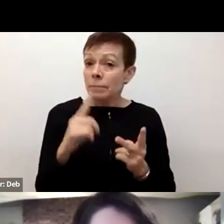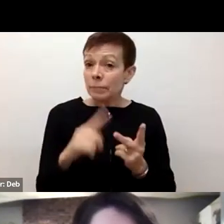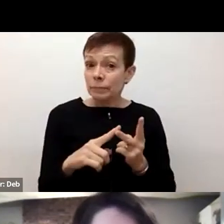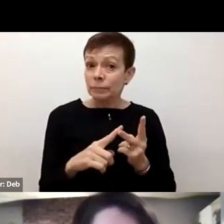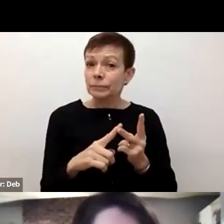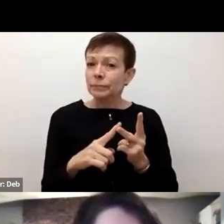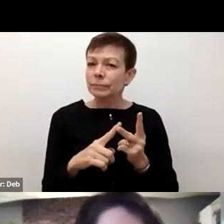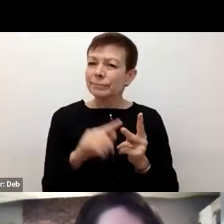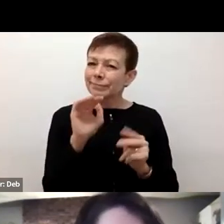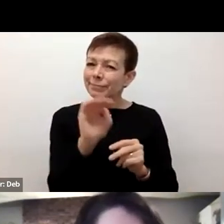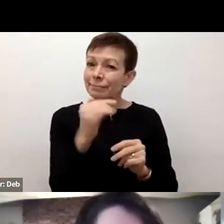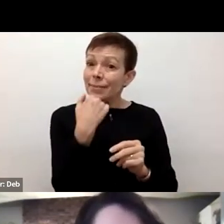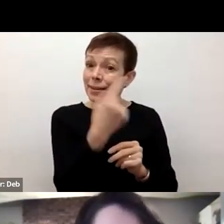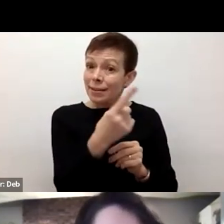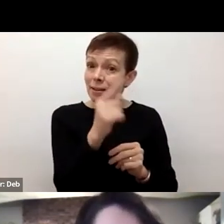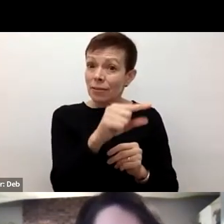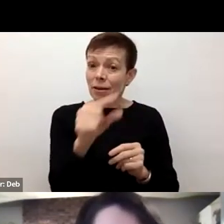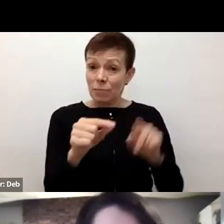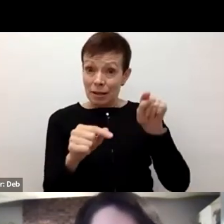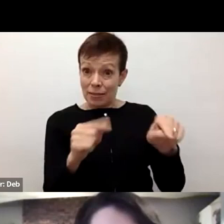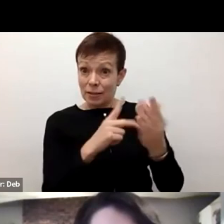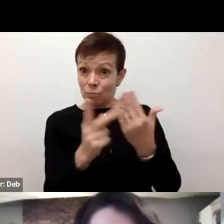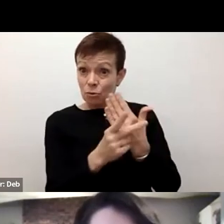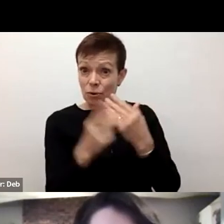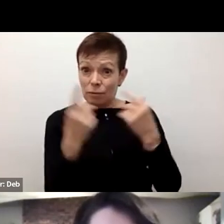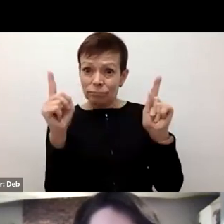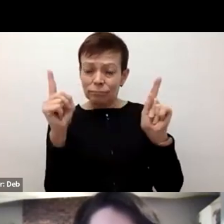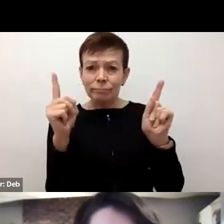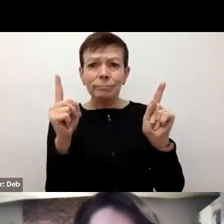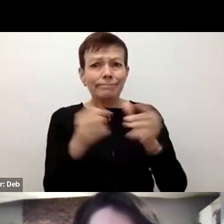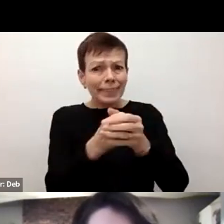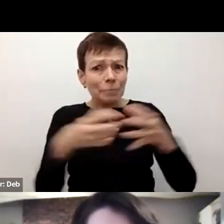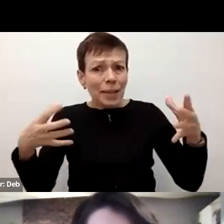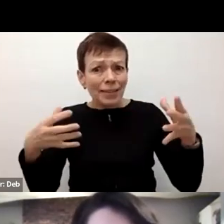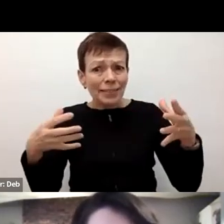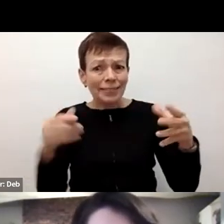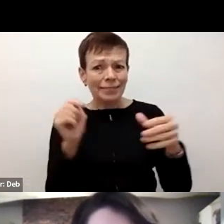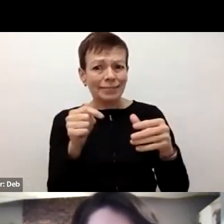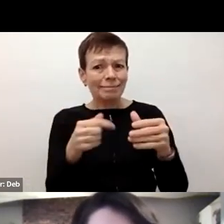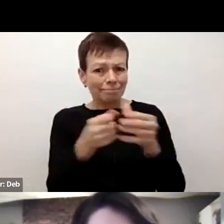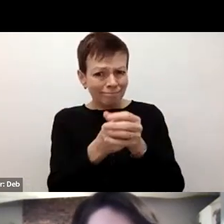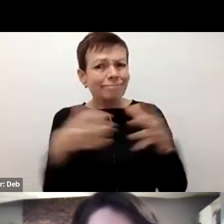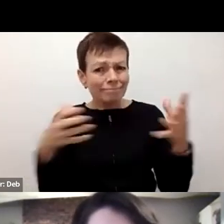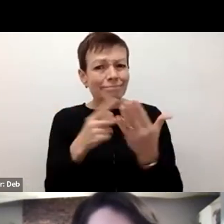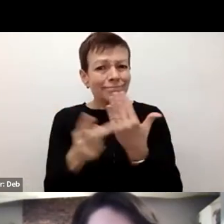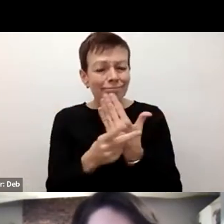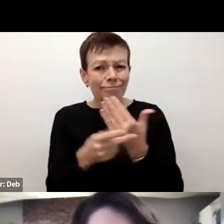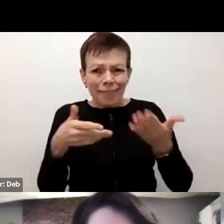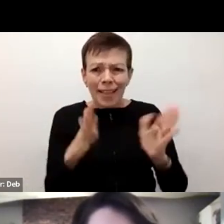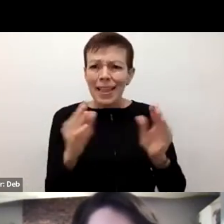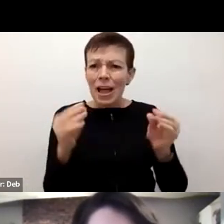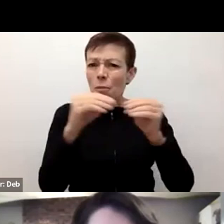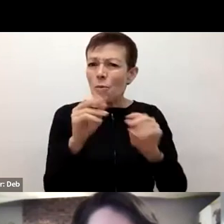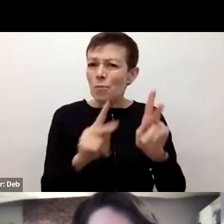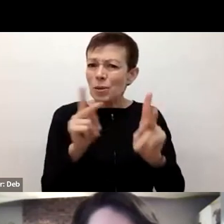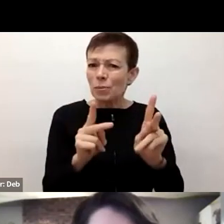Look, this is working really well. So let's, you know, boost this more and more and more. And, you know, allow for more folk to come and look, we've got all